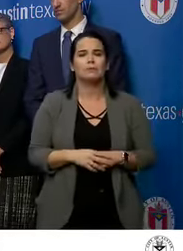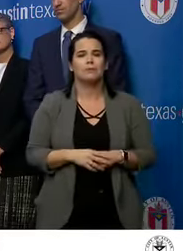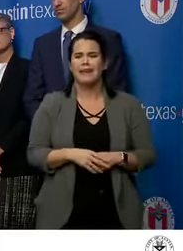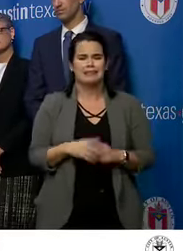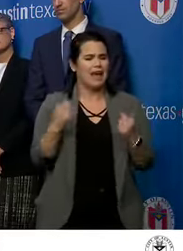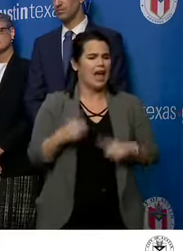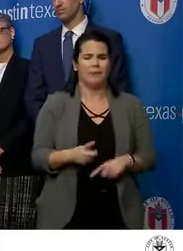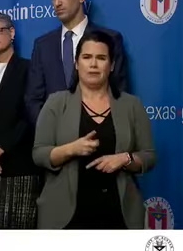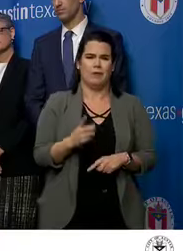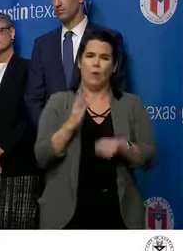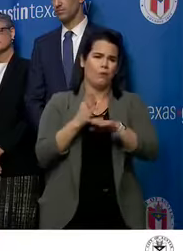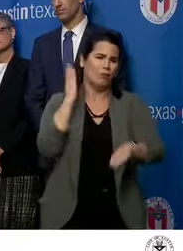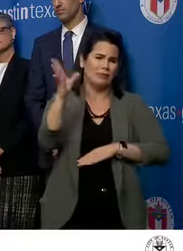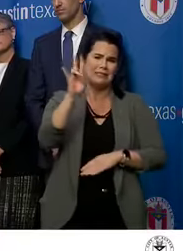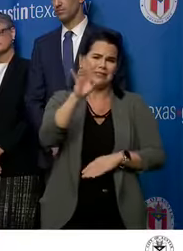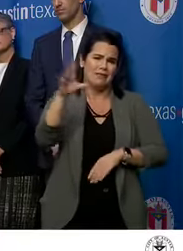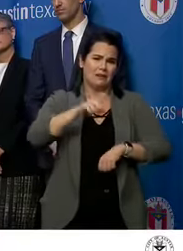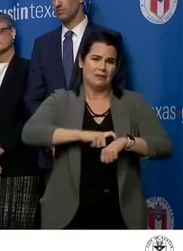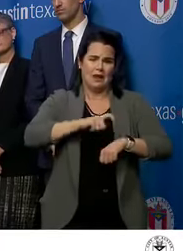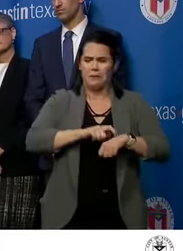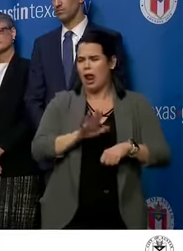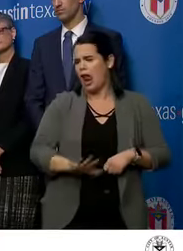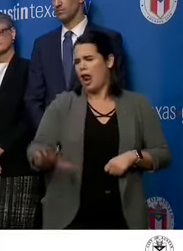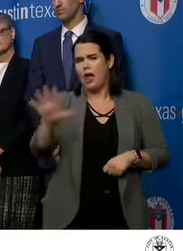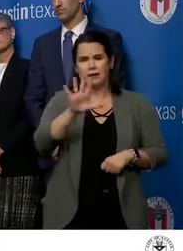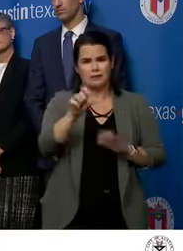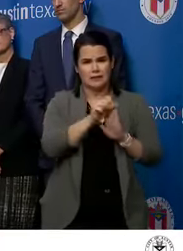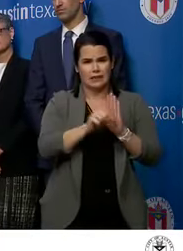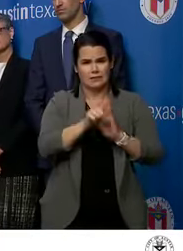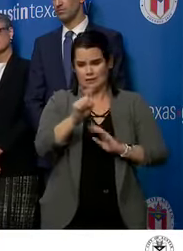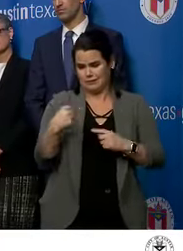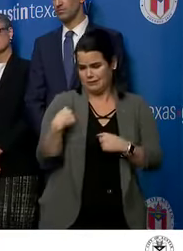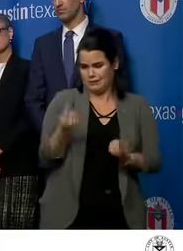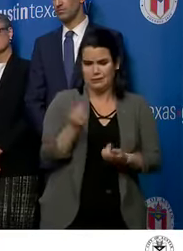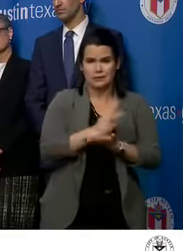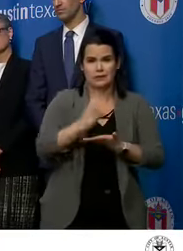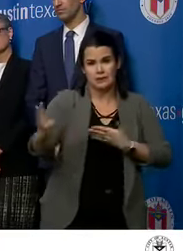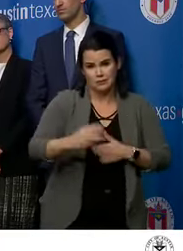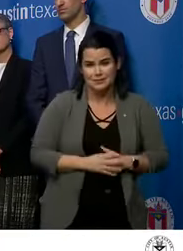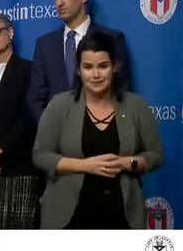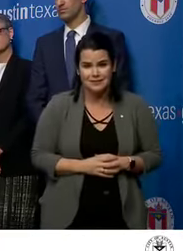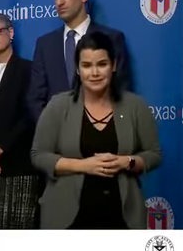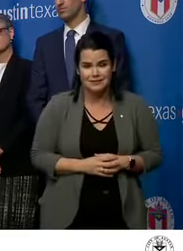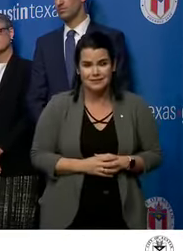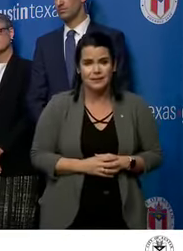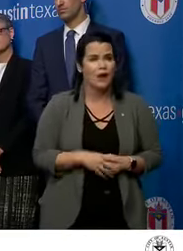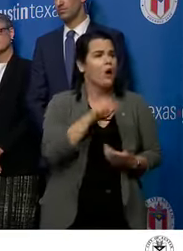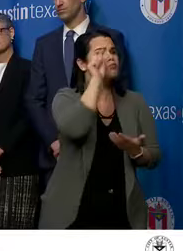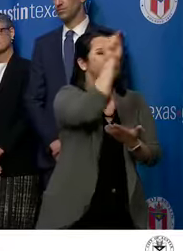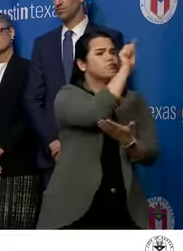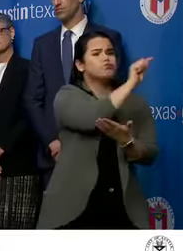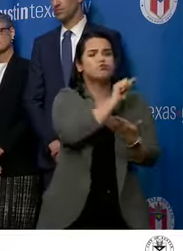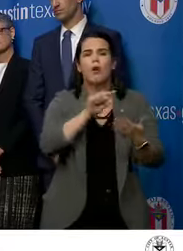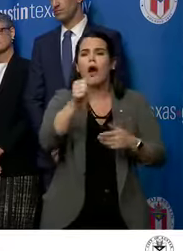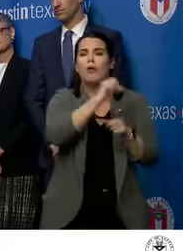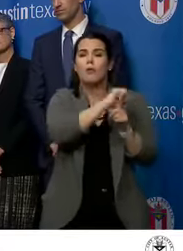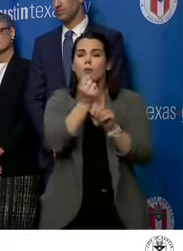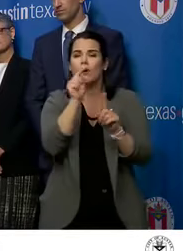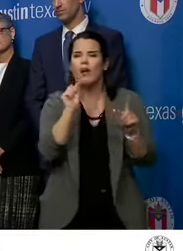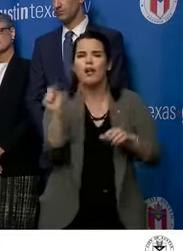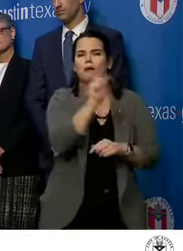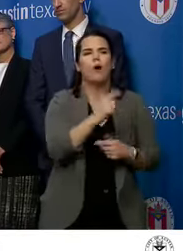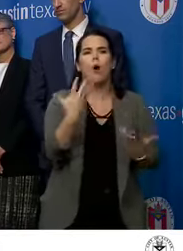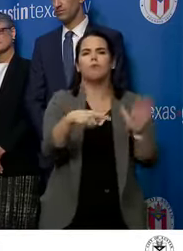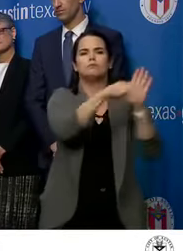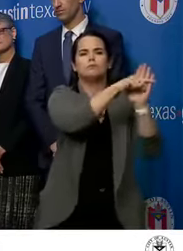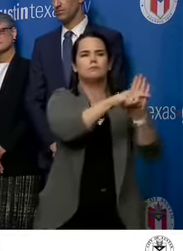happened more than 75 times across the state over the past six weeks. In all of those cases in other parts of the state, those tests